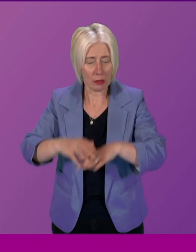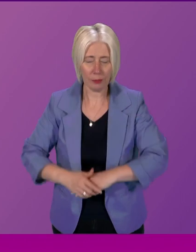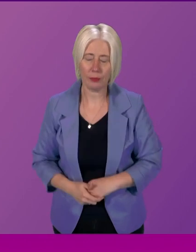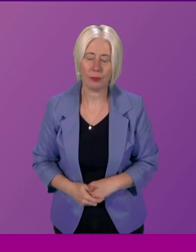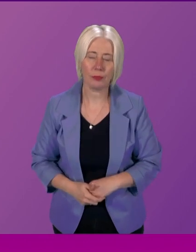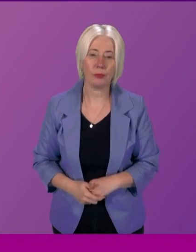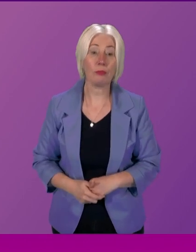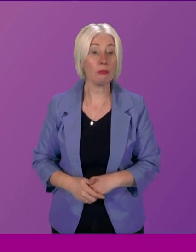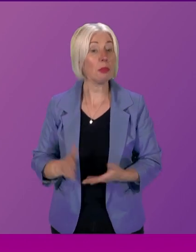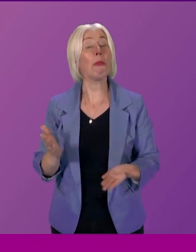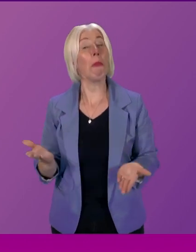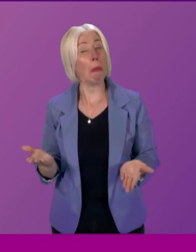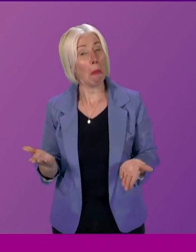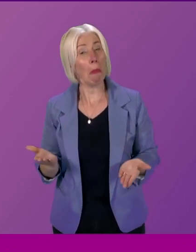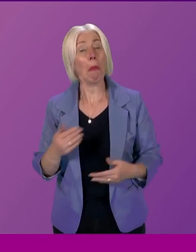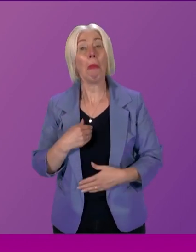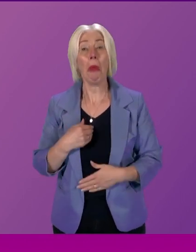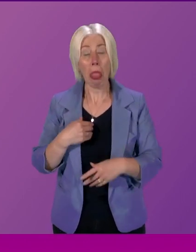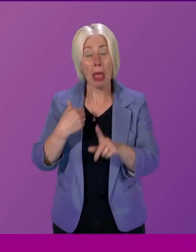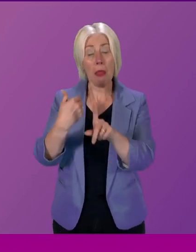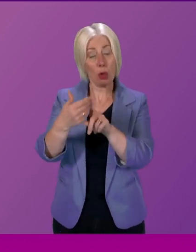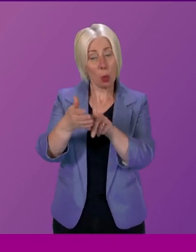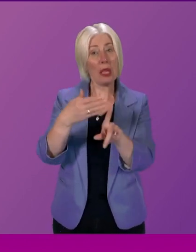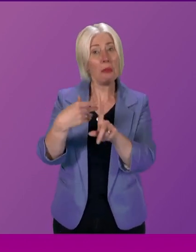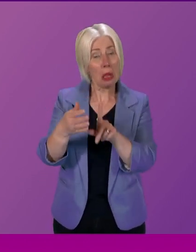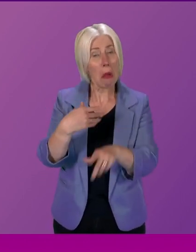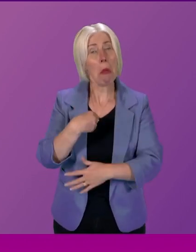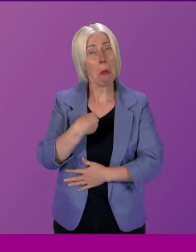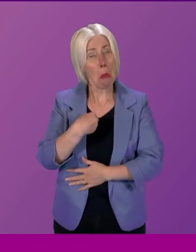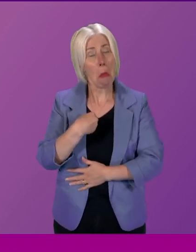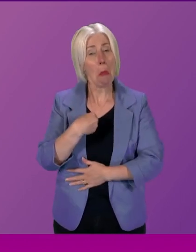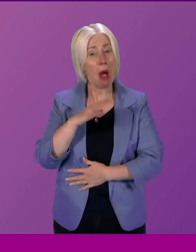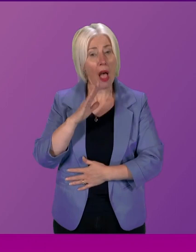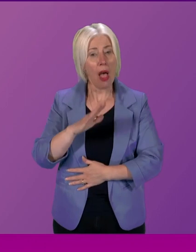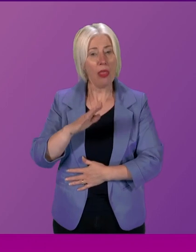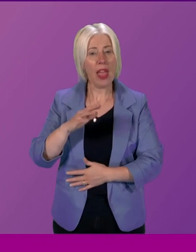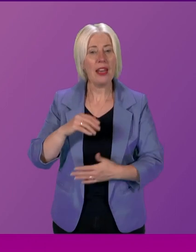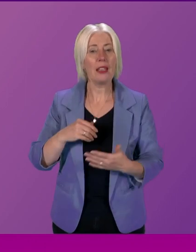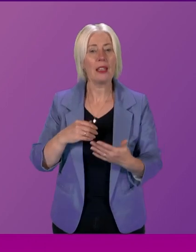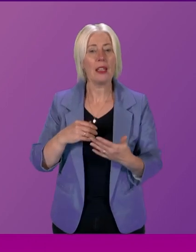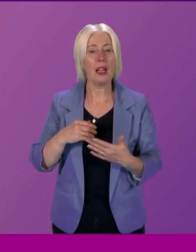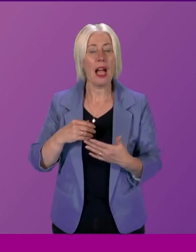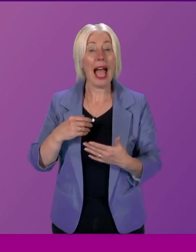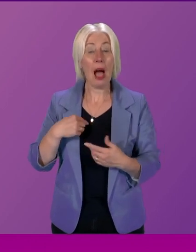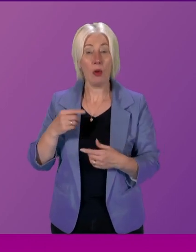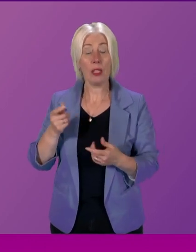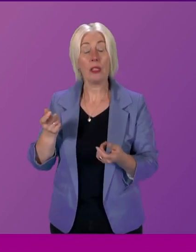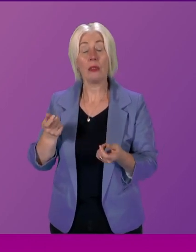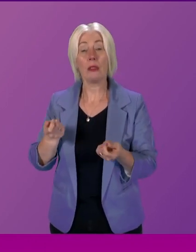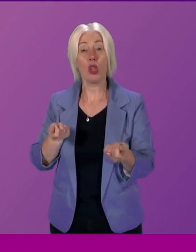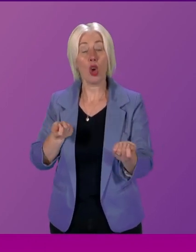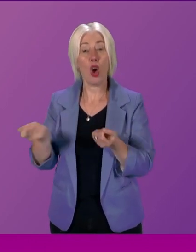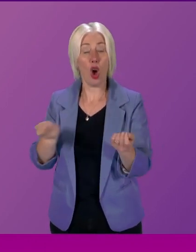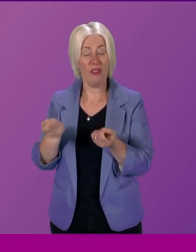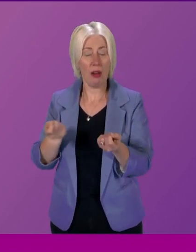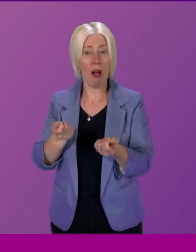and I became swayed by it and that's why putting on my hat very briefly as the convener of the Net Zero Energy